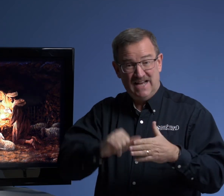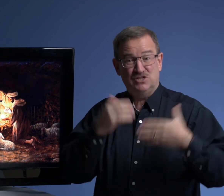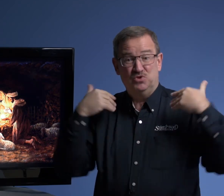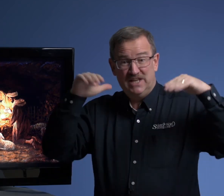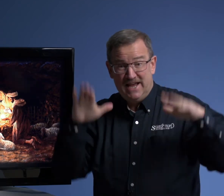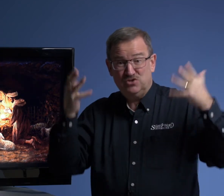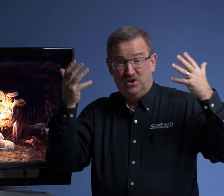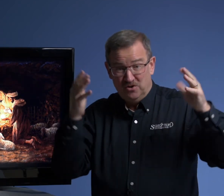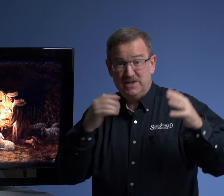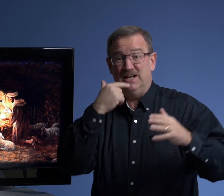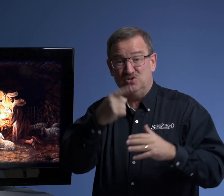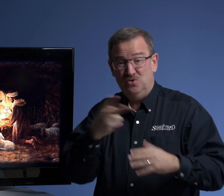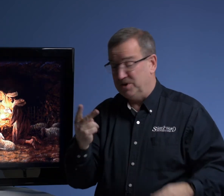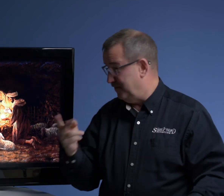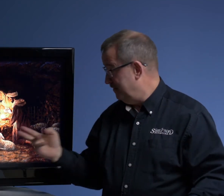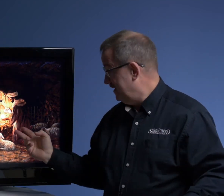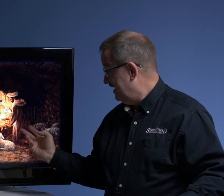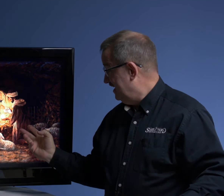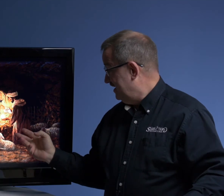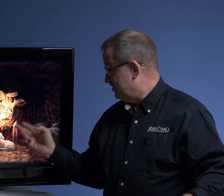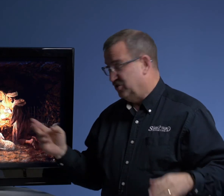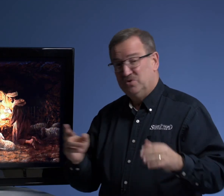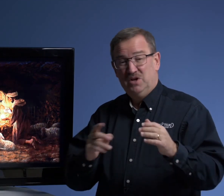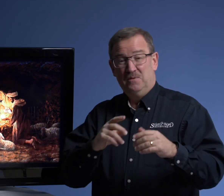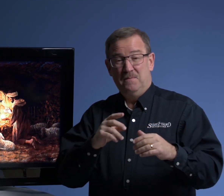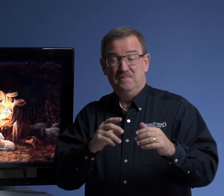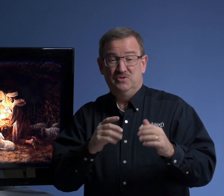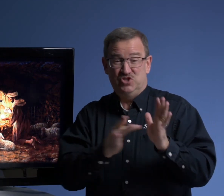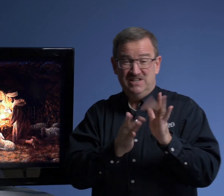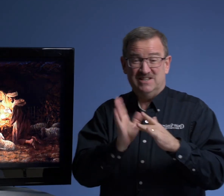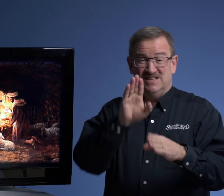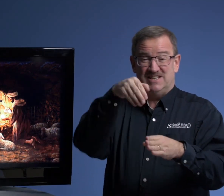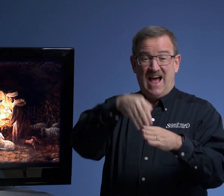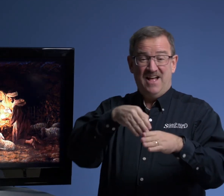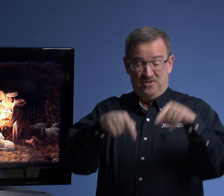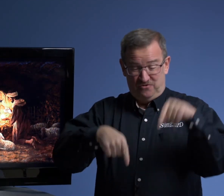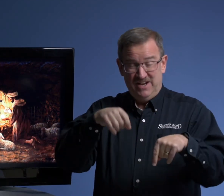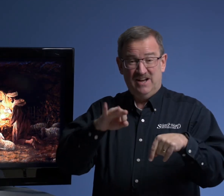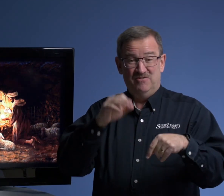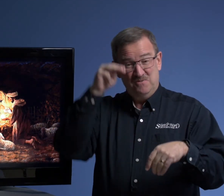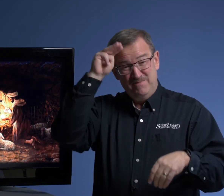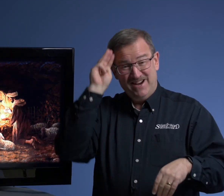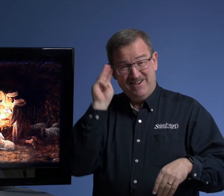That's what the angel already had told them. So Jesus is at the feet of Mary